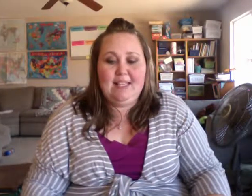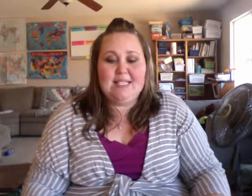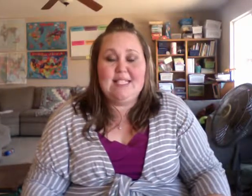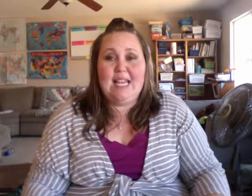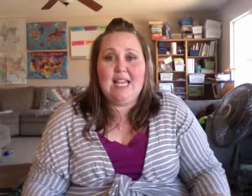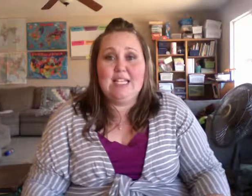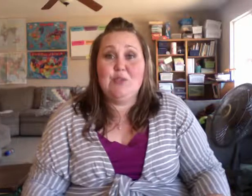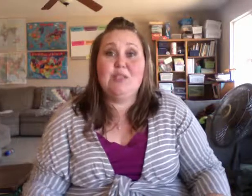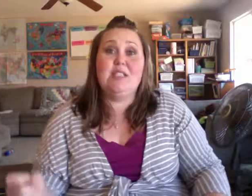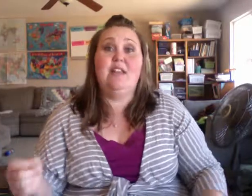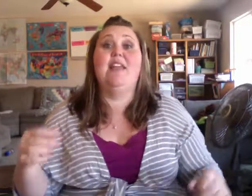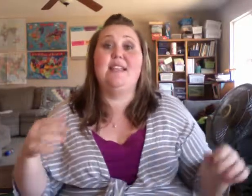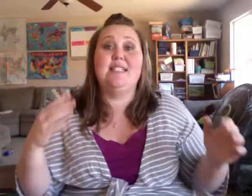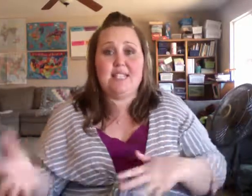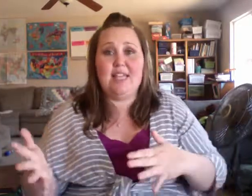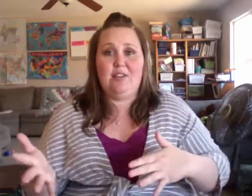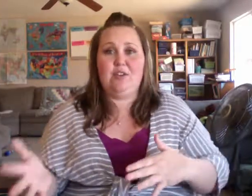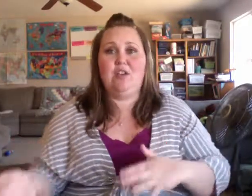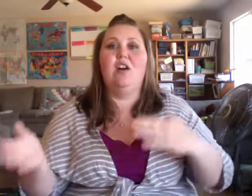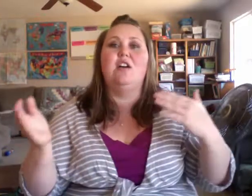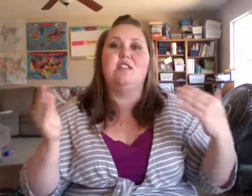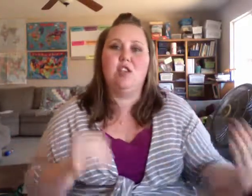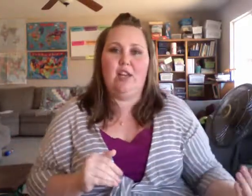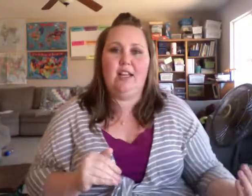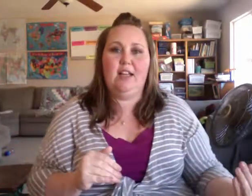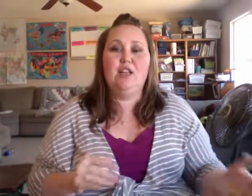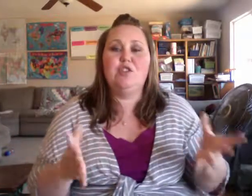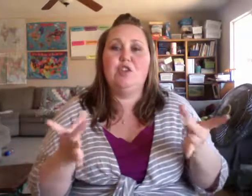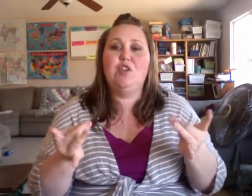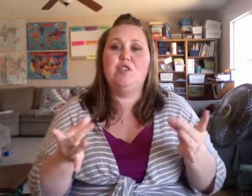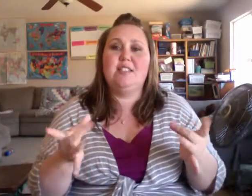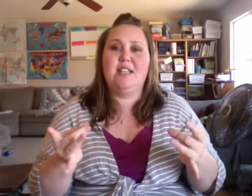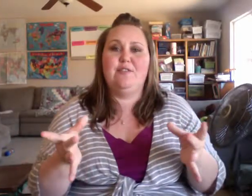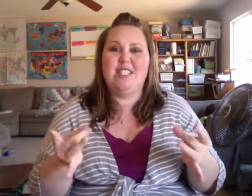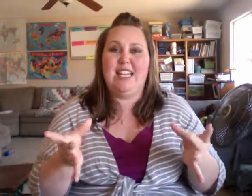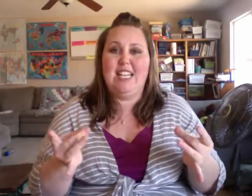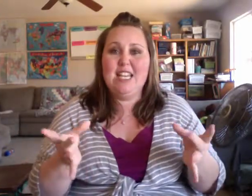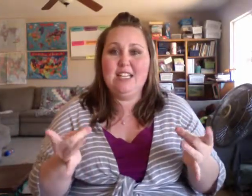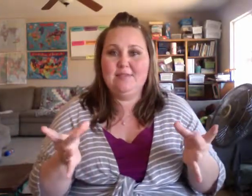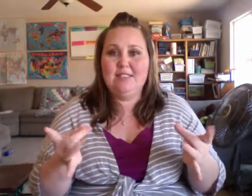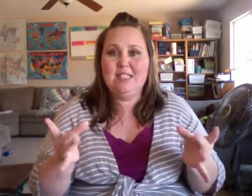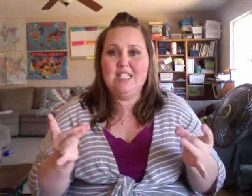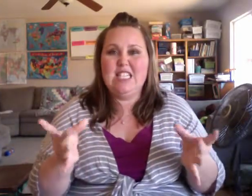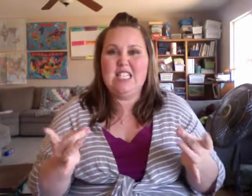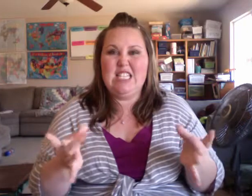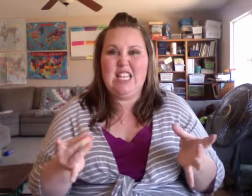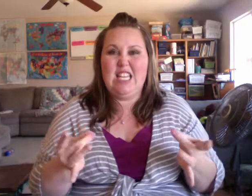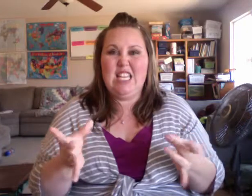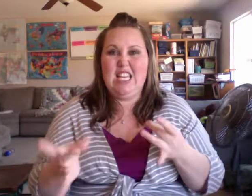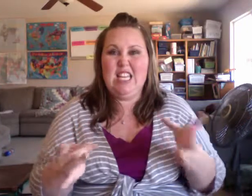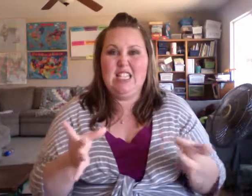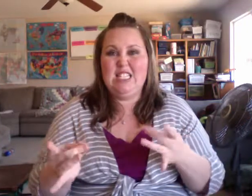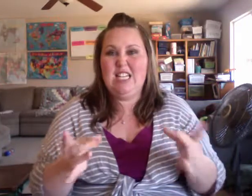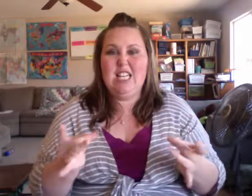Platelets tend to, they stick together to cause clotting. So you could use the sign for sticky, sticky, sticky.